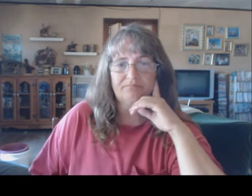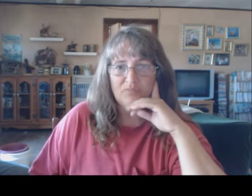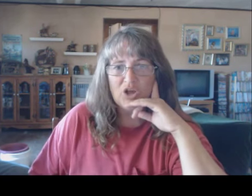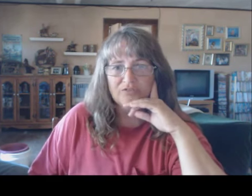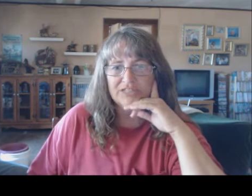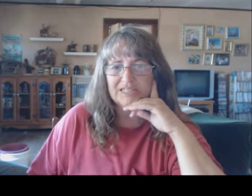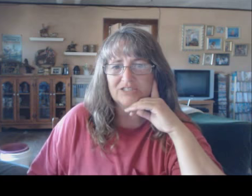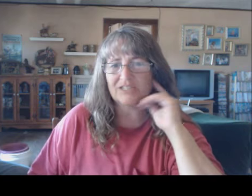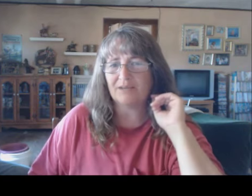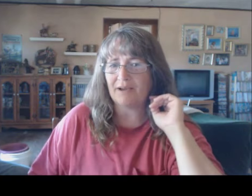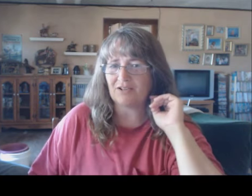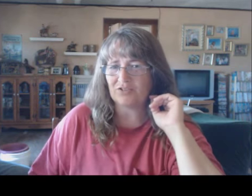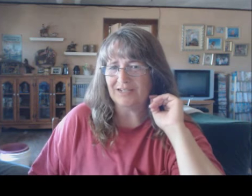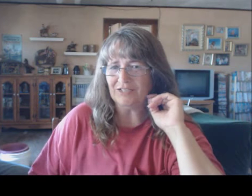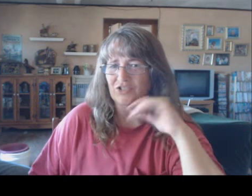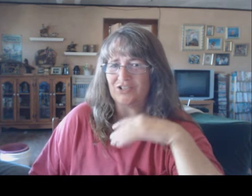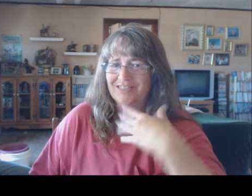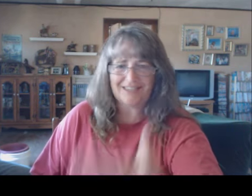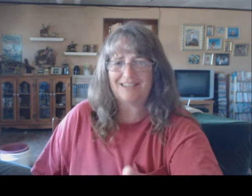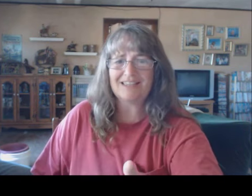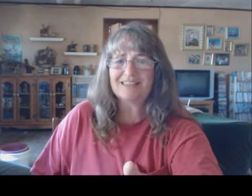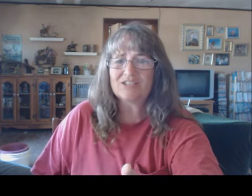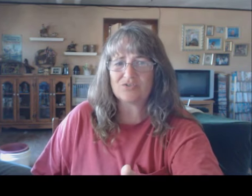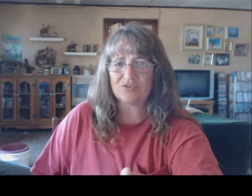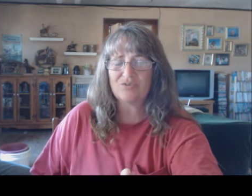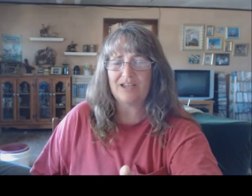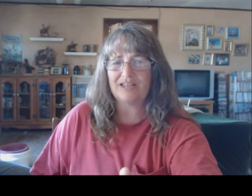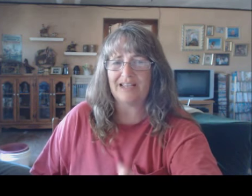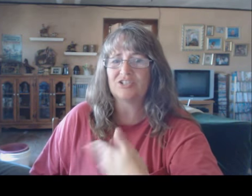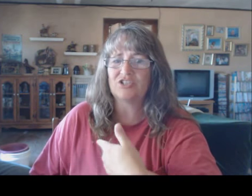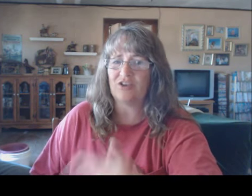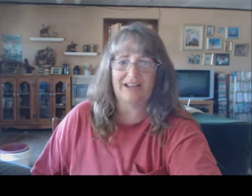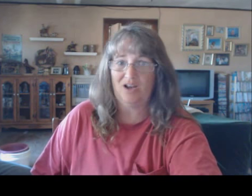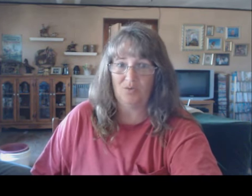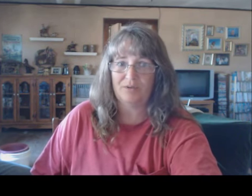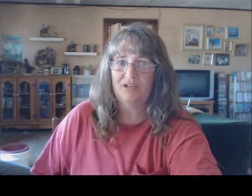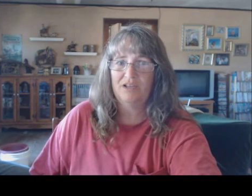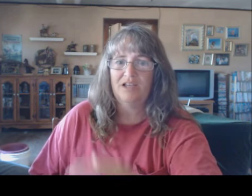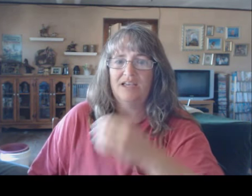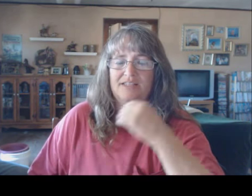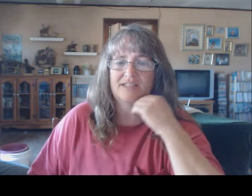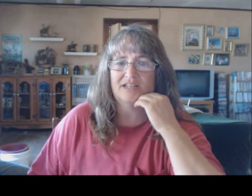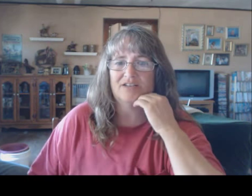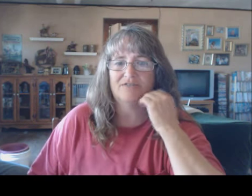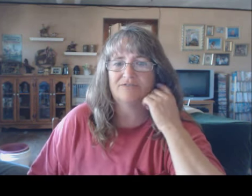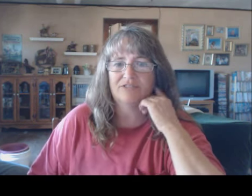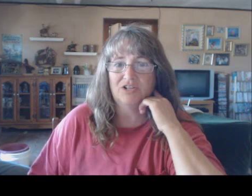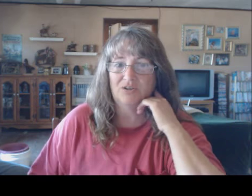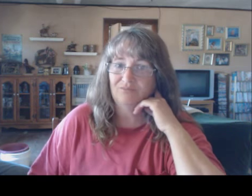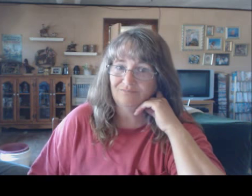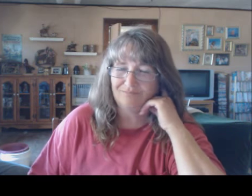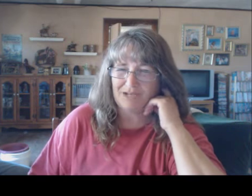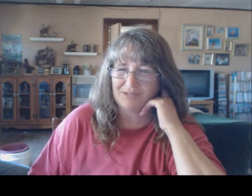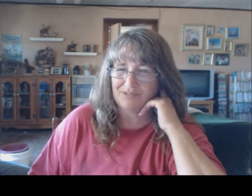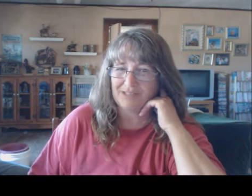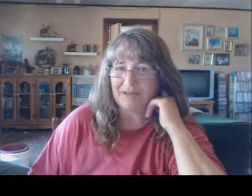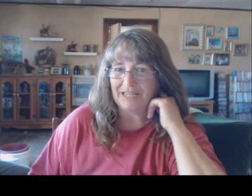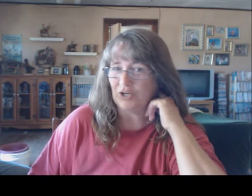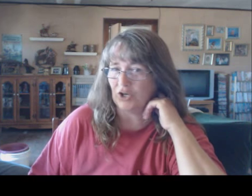Um... Hopefully Lee is going to get back on track and start thinking things through. And actually try to help. Instead of... You know... Possibly somebody getting